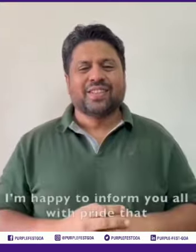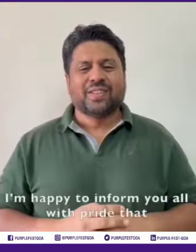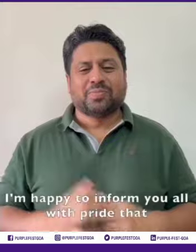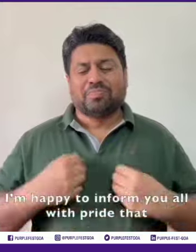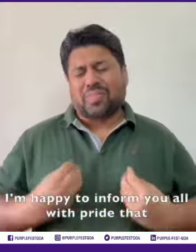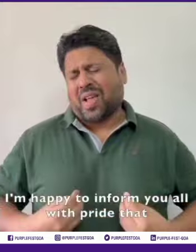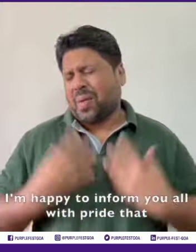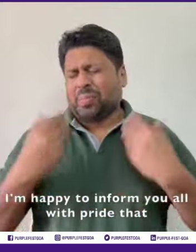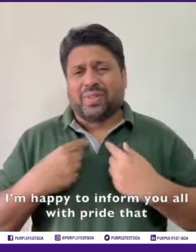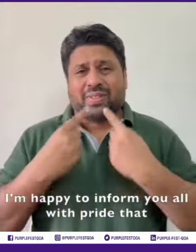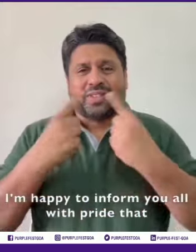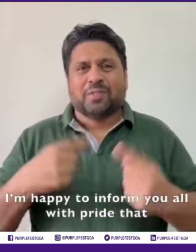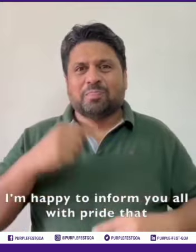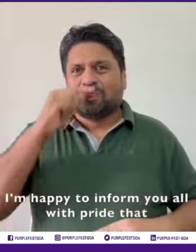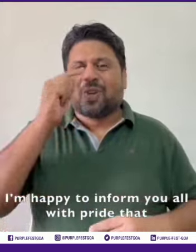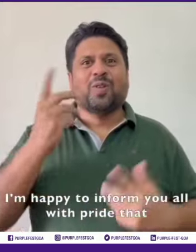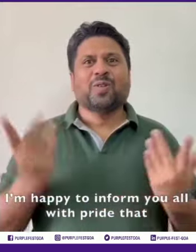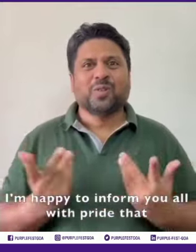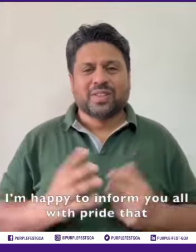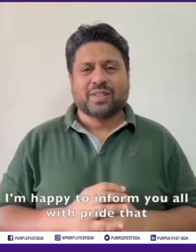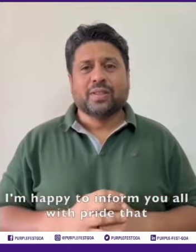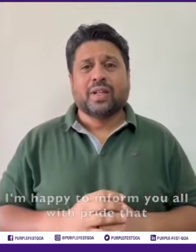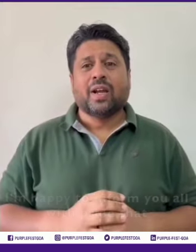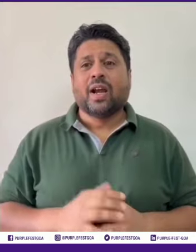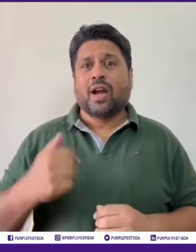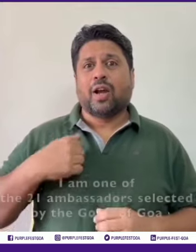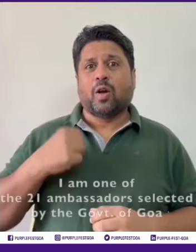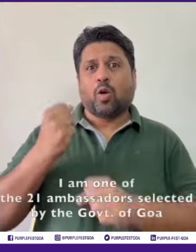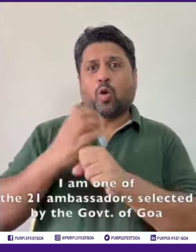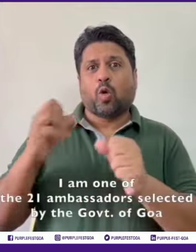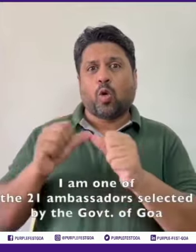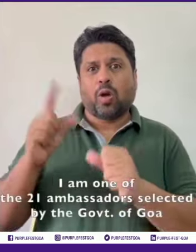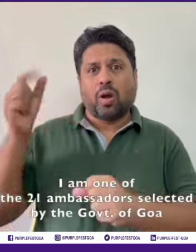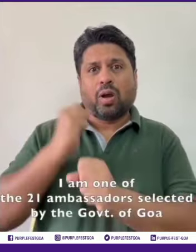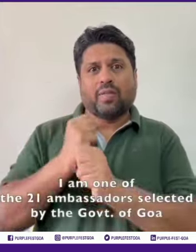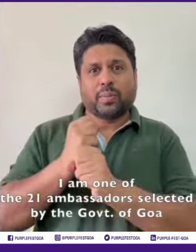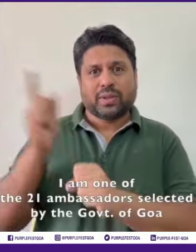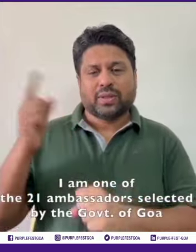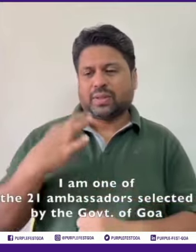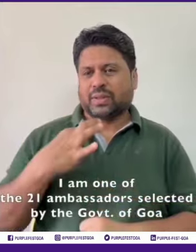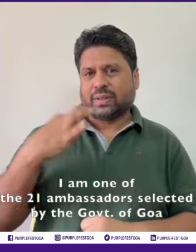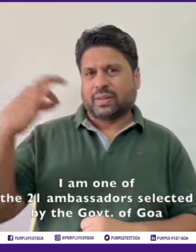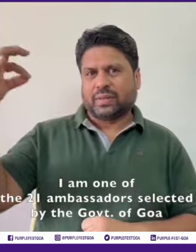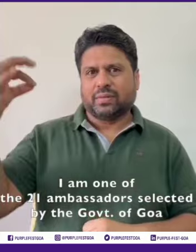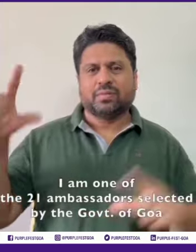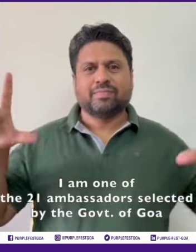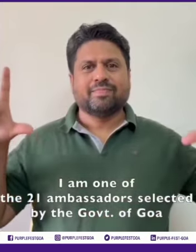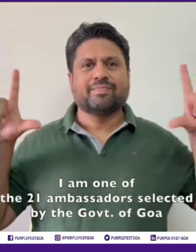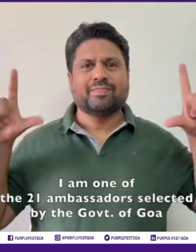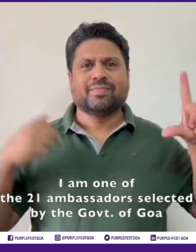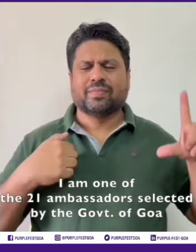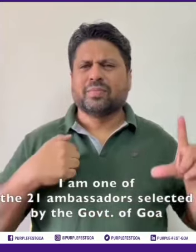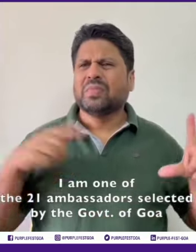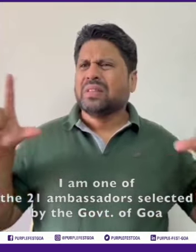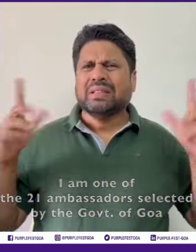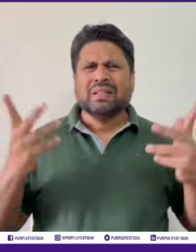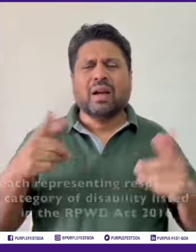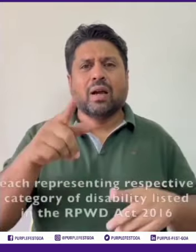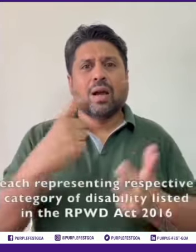I am happy to inform you all with pride that I am one of the 21 Ambassadors selected by the Government of Goa,